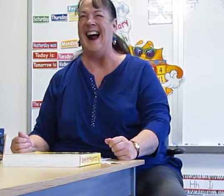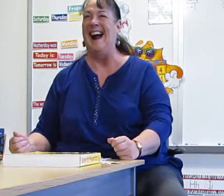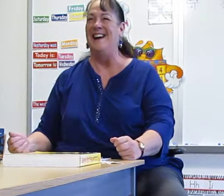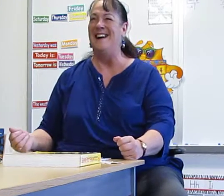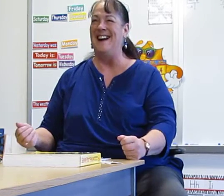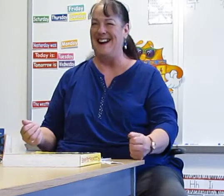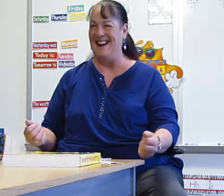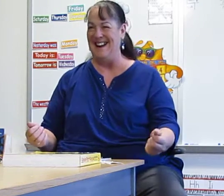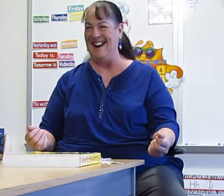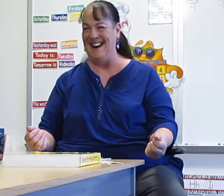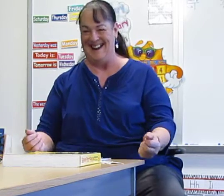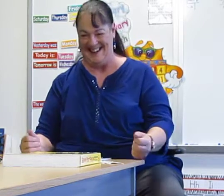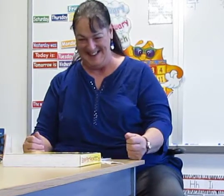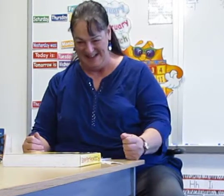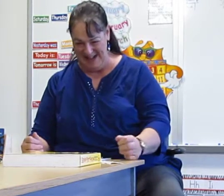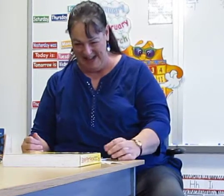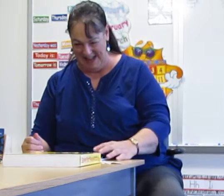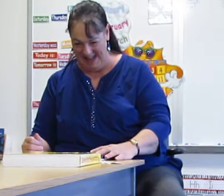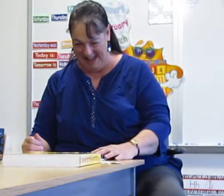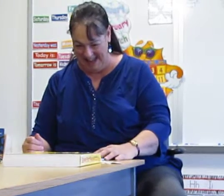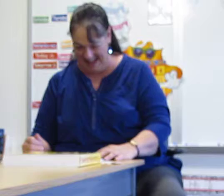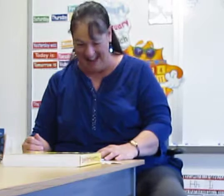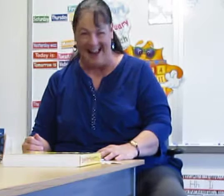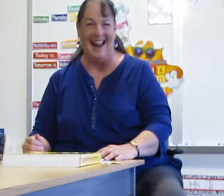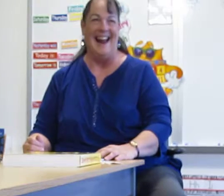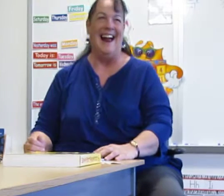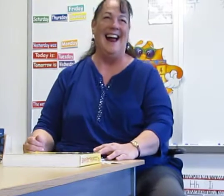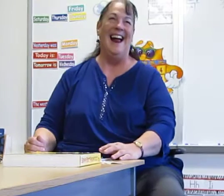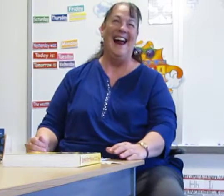What you want? What you want. All right.